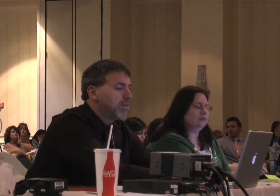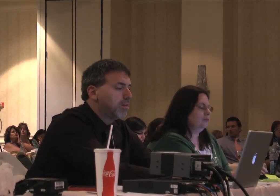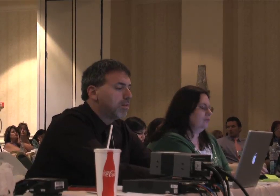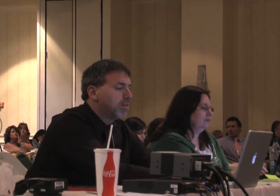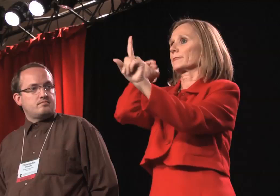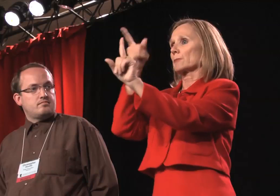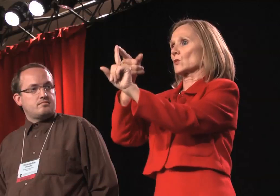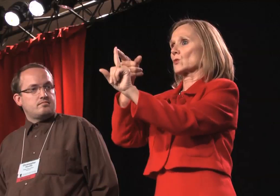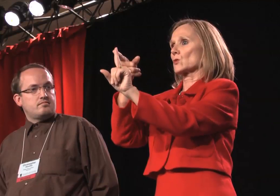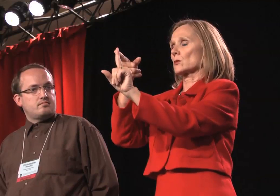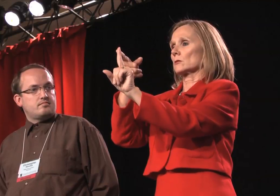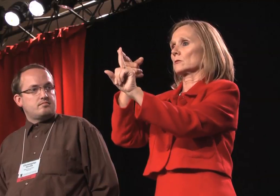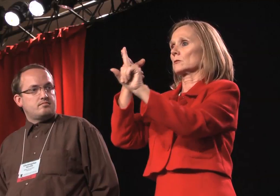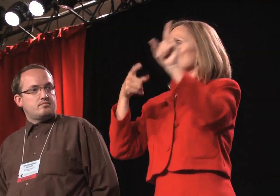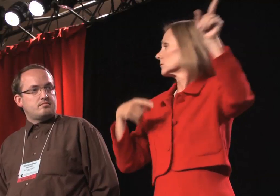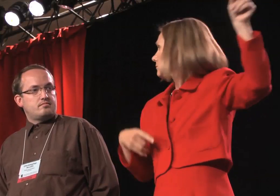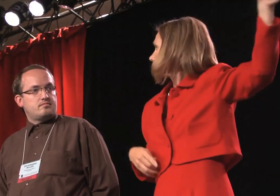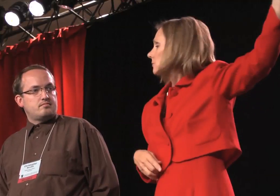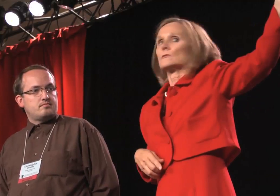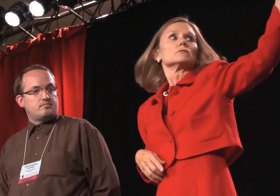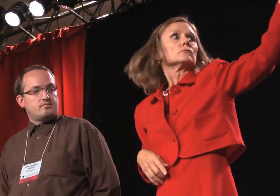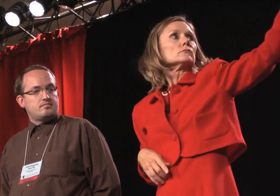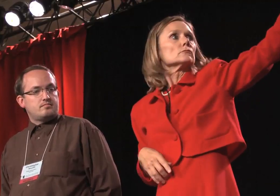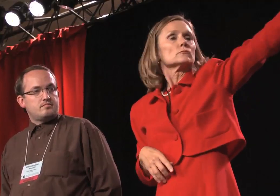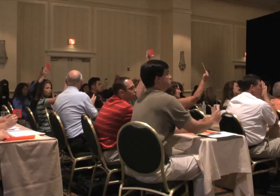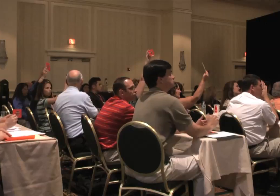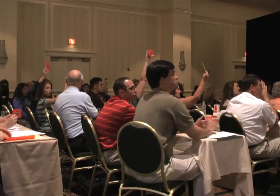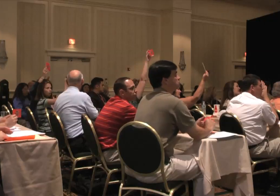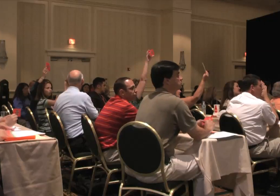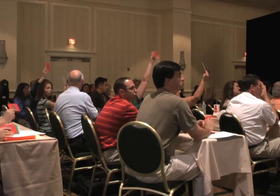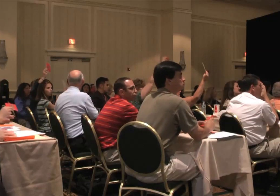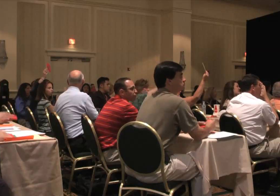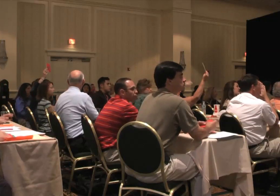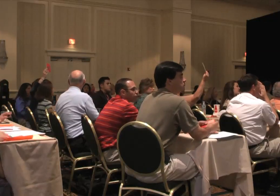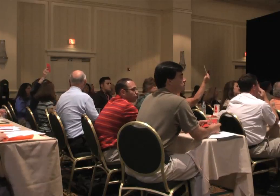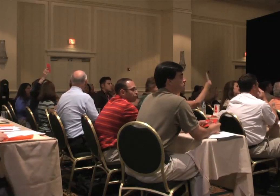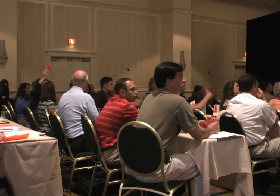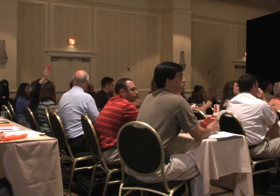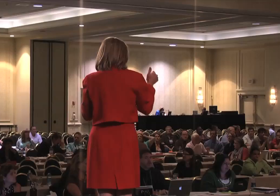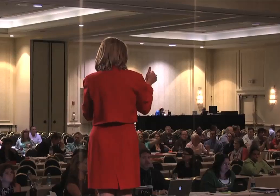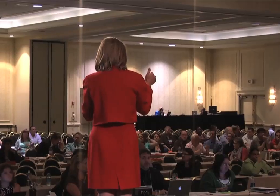We have a standard you do not need a second. Now on the second.